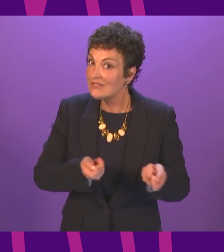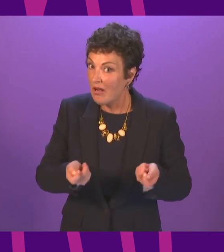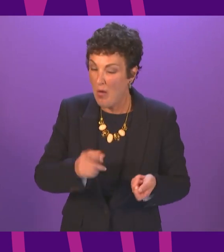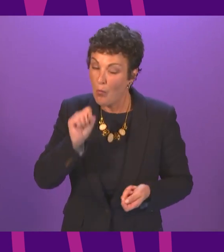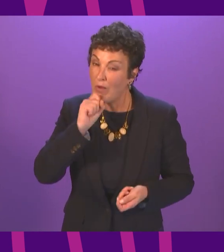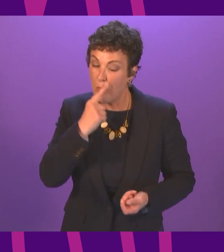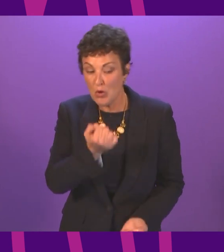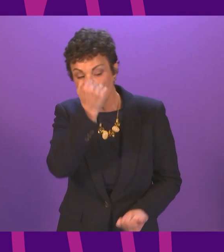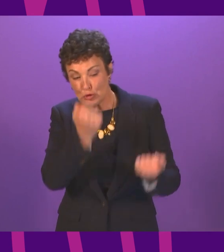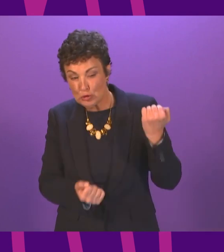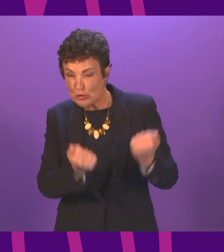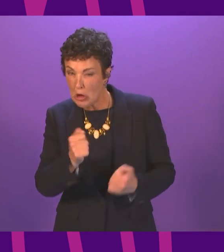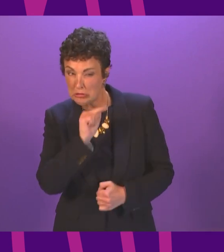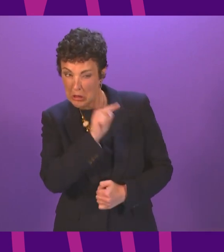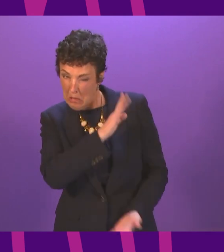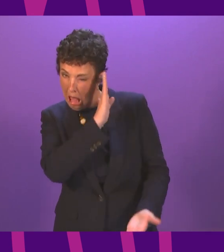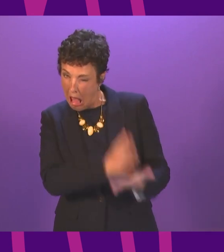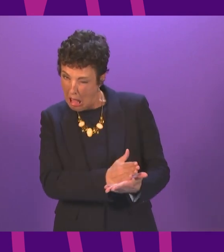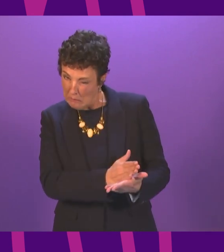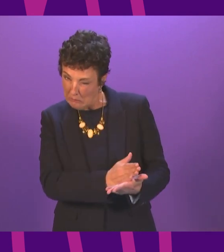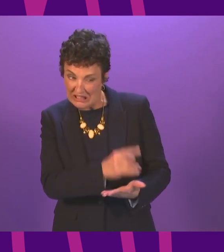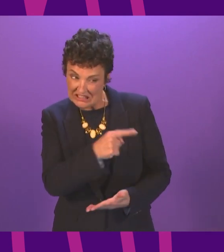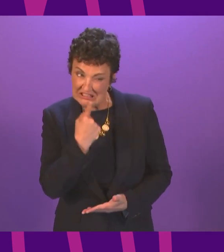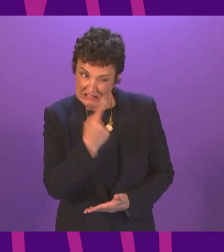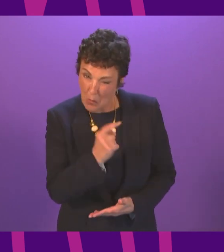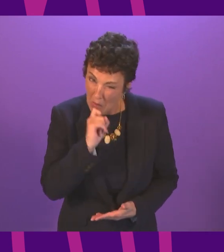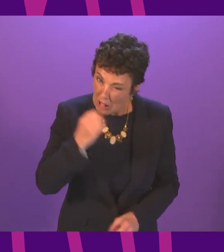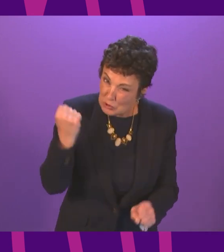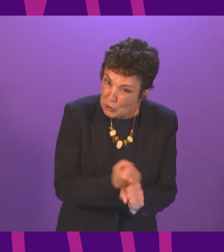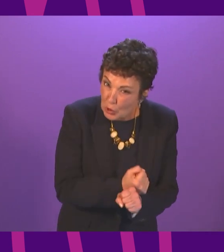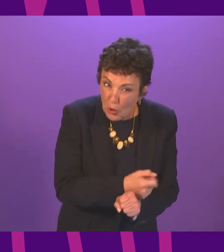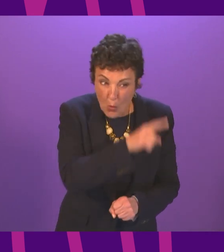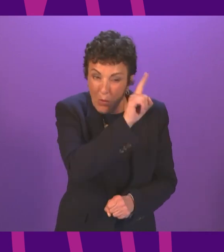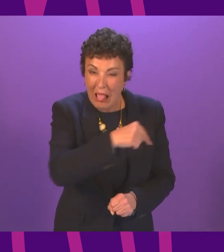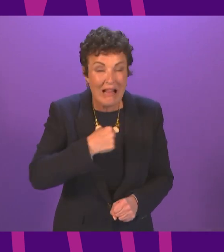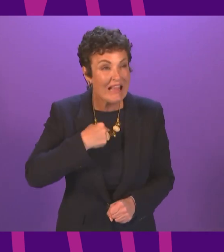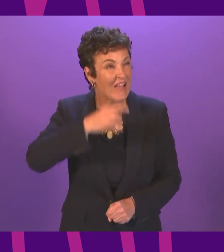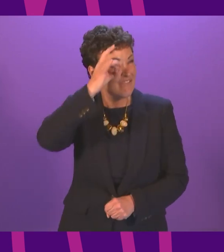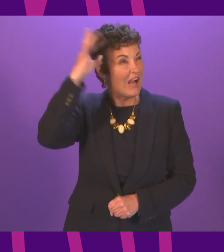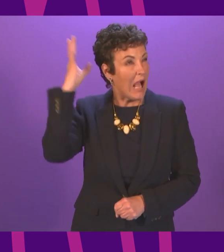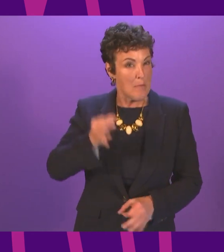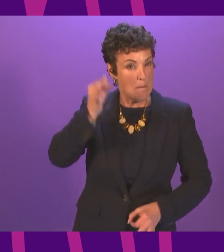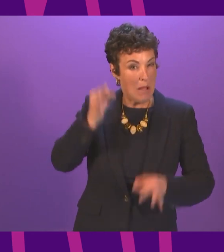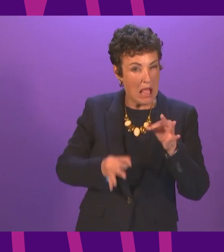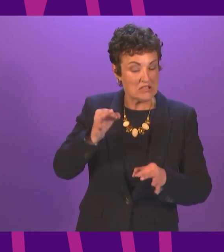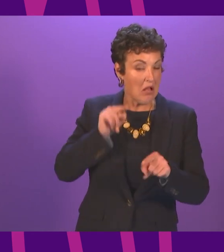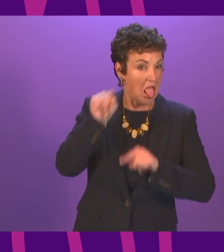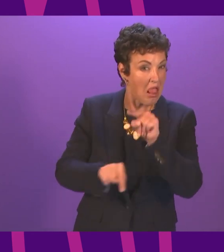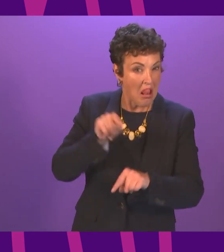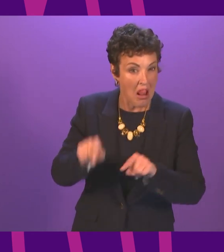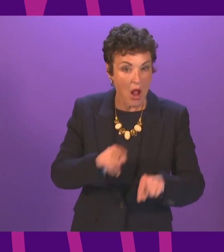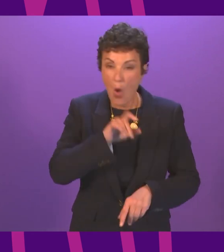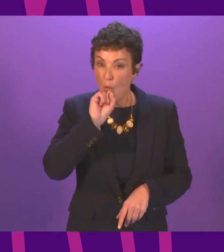words will he really in his own words put aside political differences set aside his